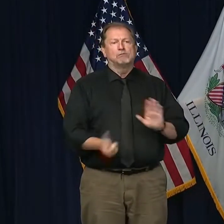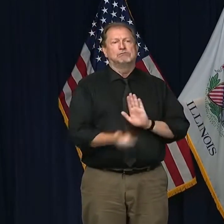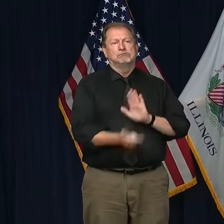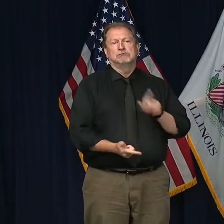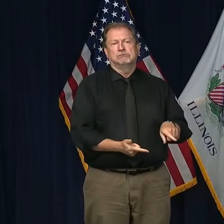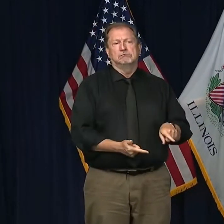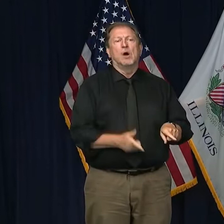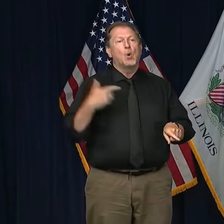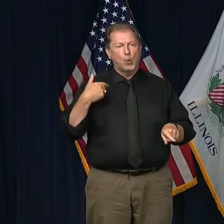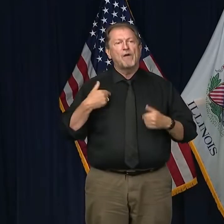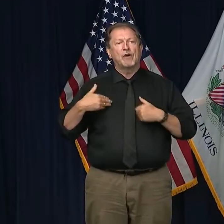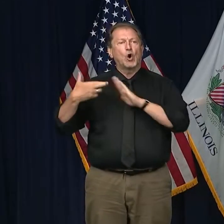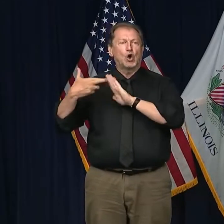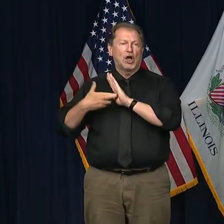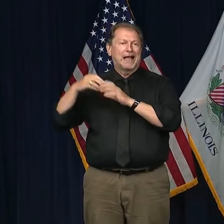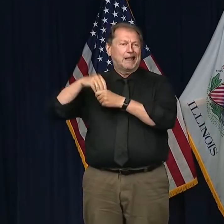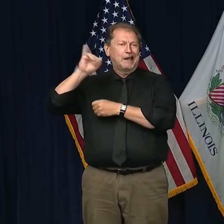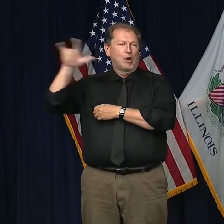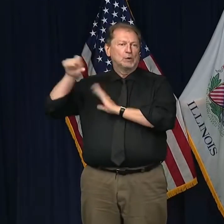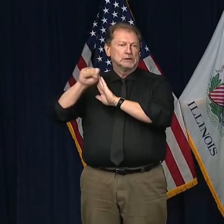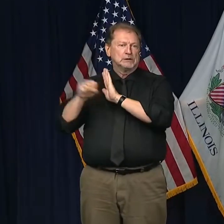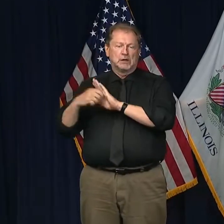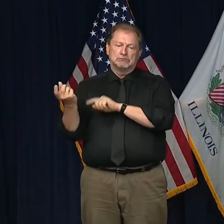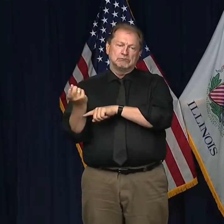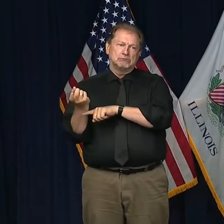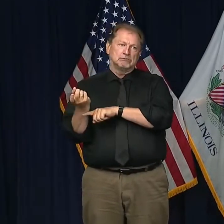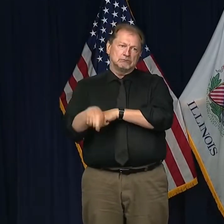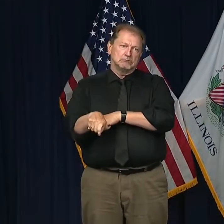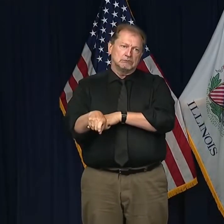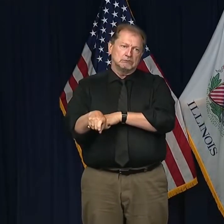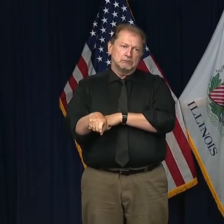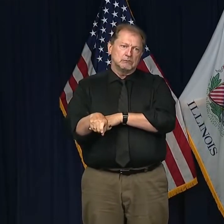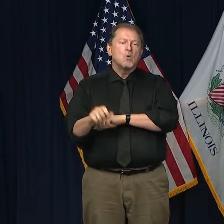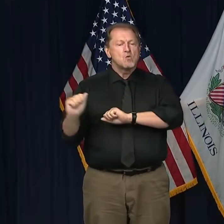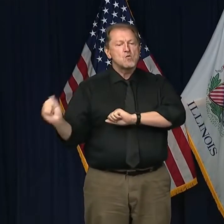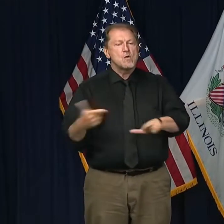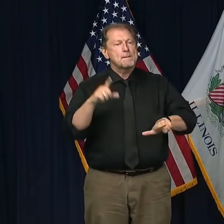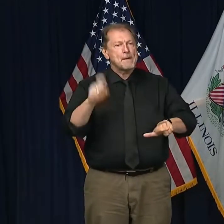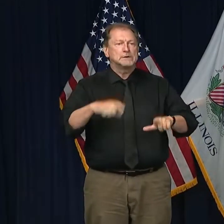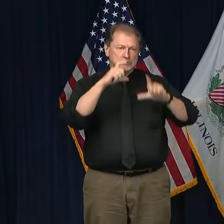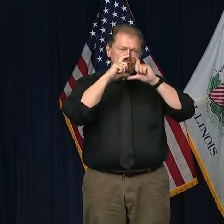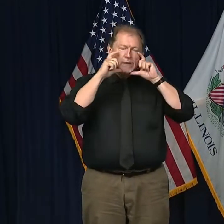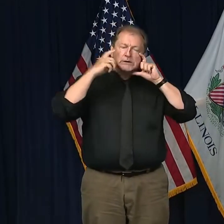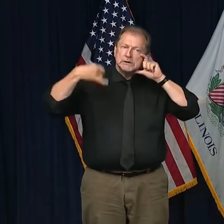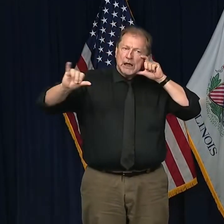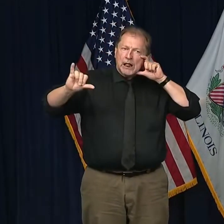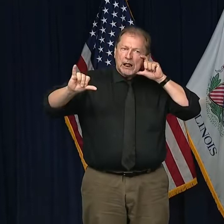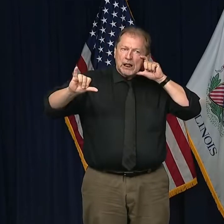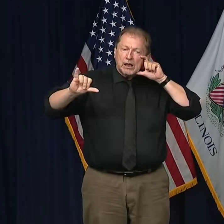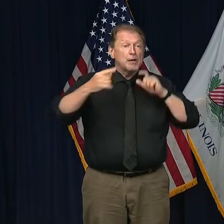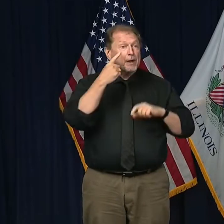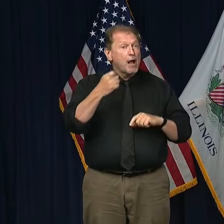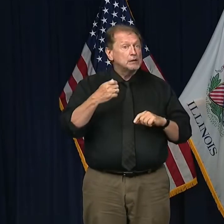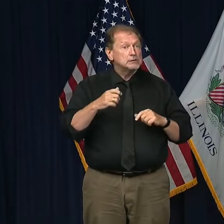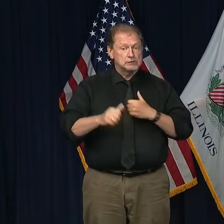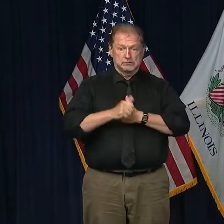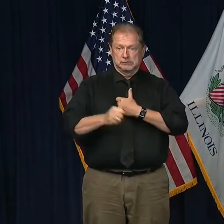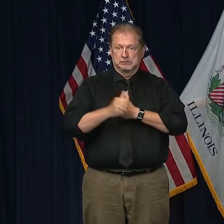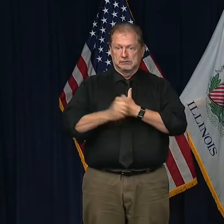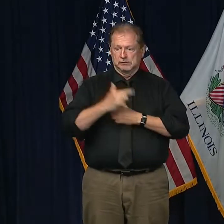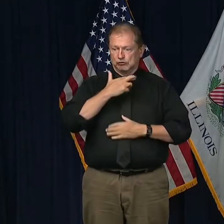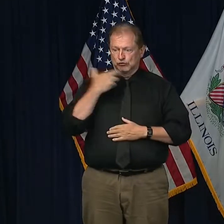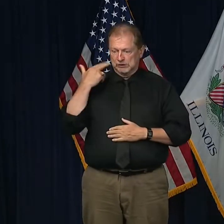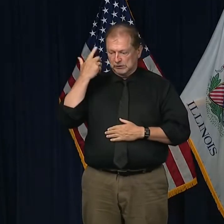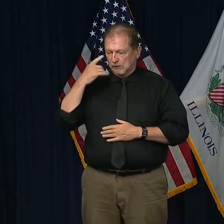unsafe and unhealthy for not just the kids, but also the teachers, the administrators, the